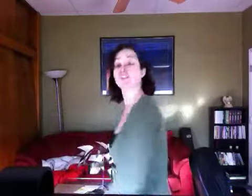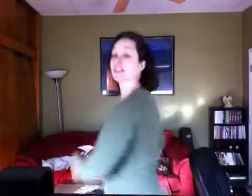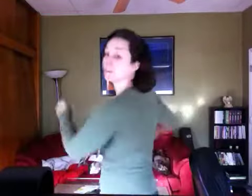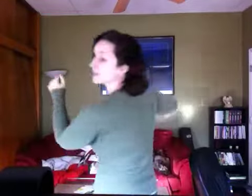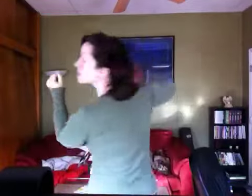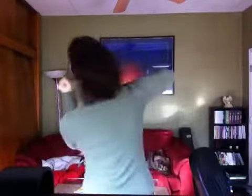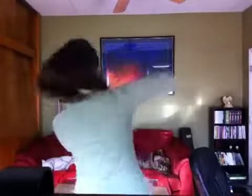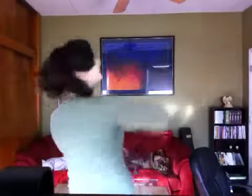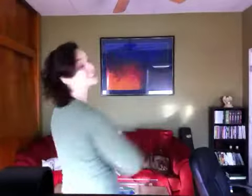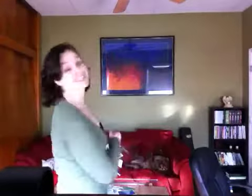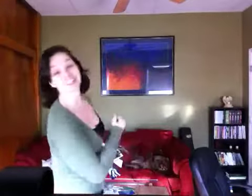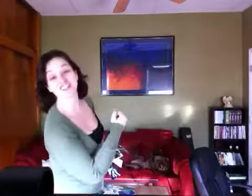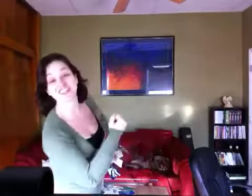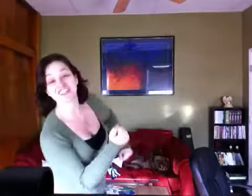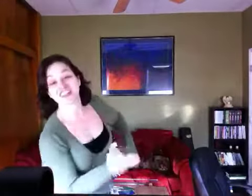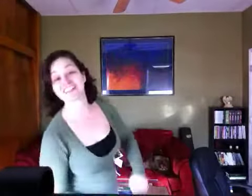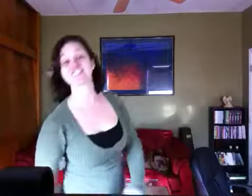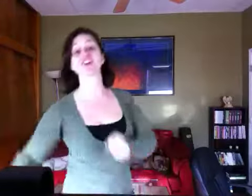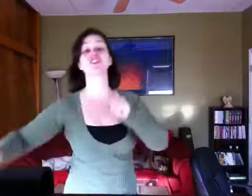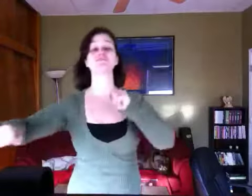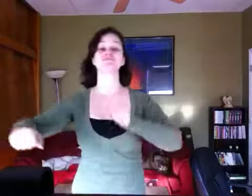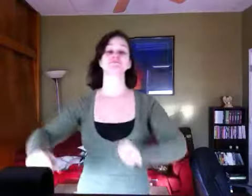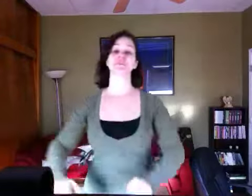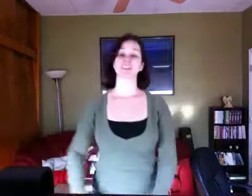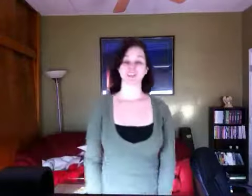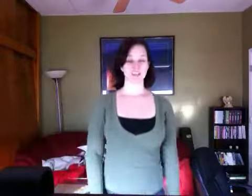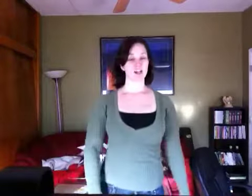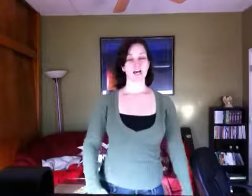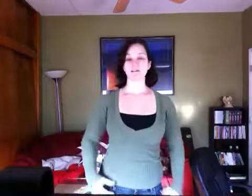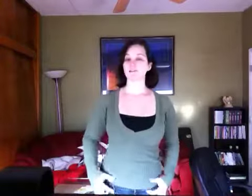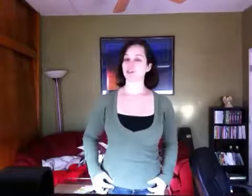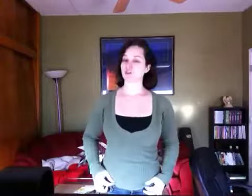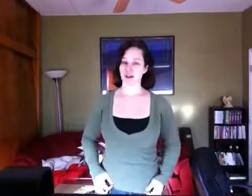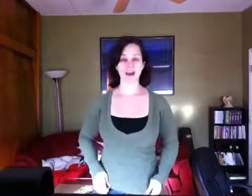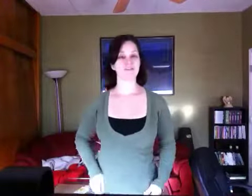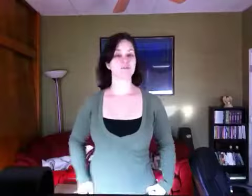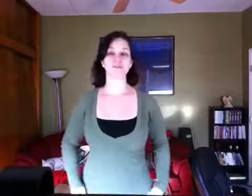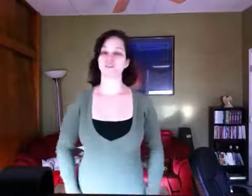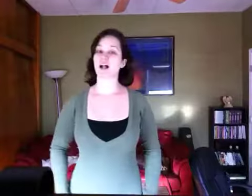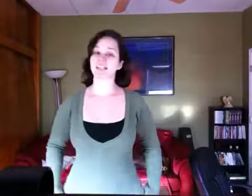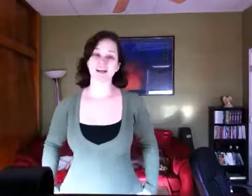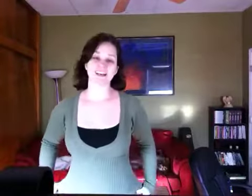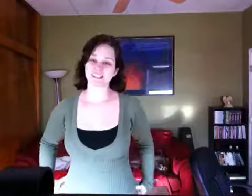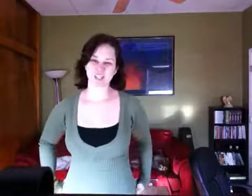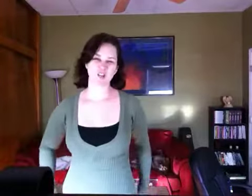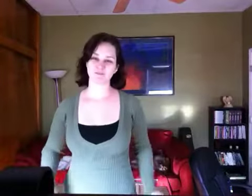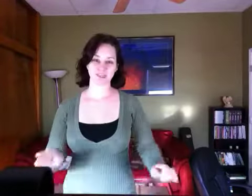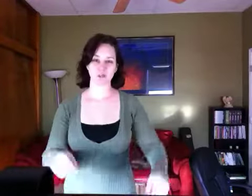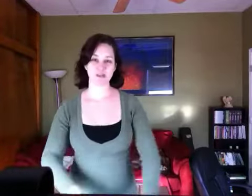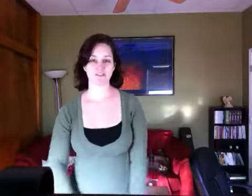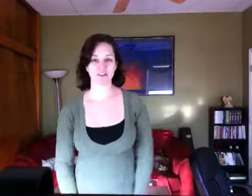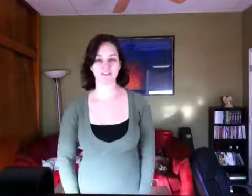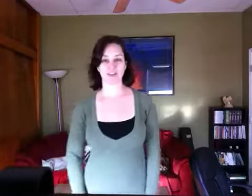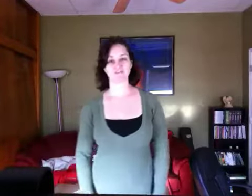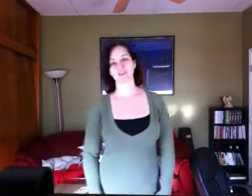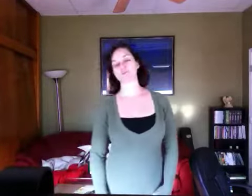feel ambitious, you can do that too. However you want to have them do la-di-da's, it'll be a fun thing for them.